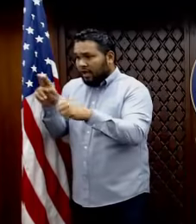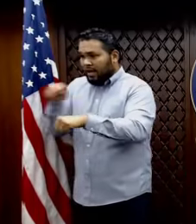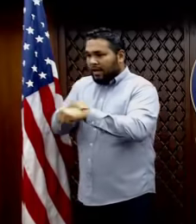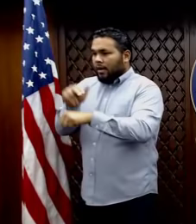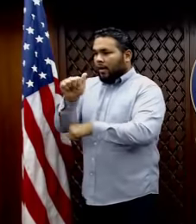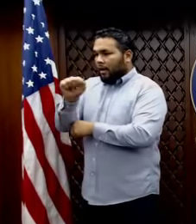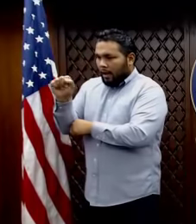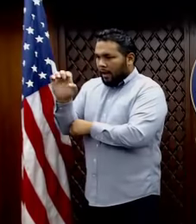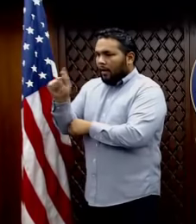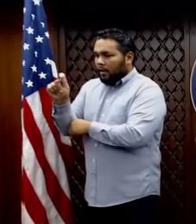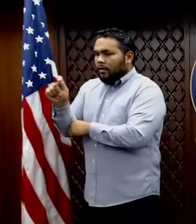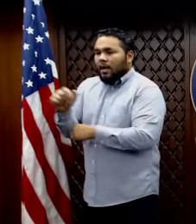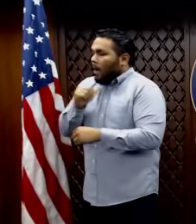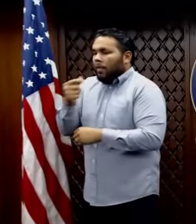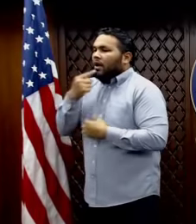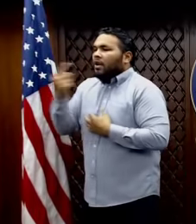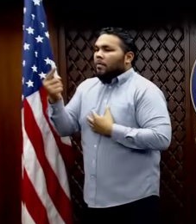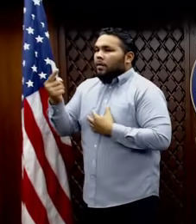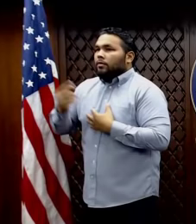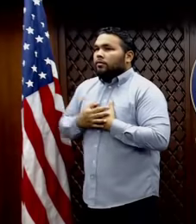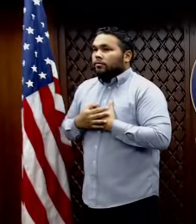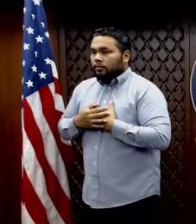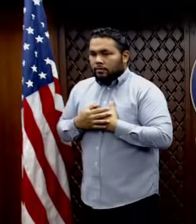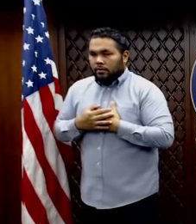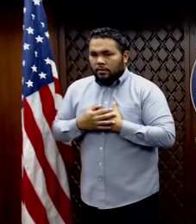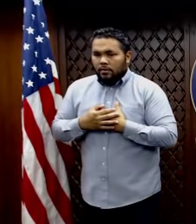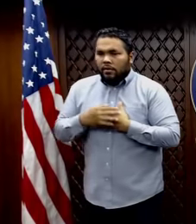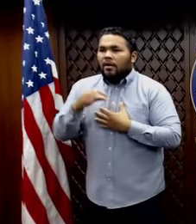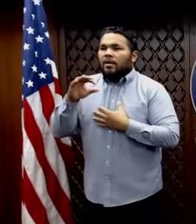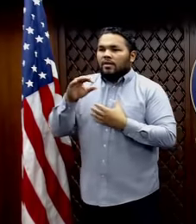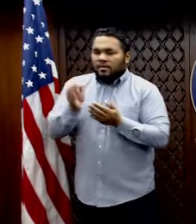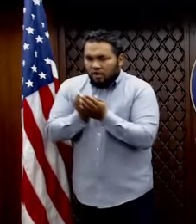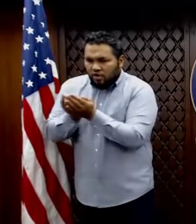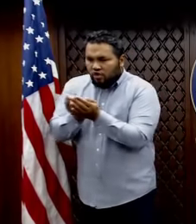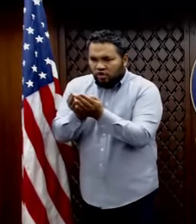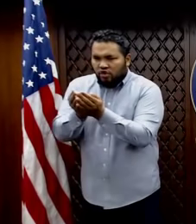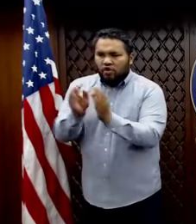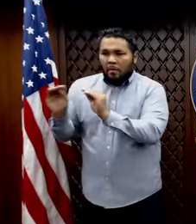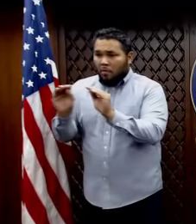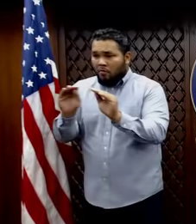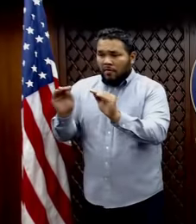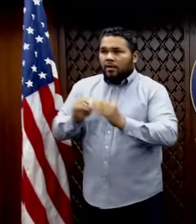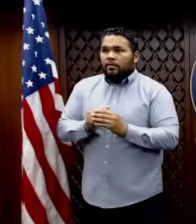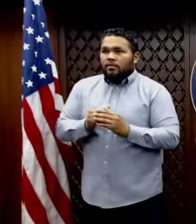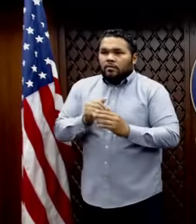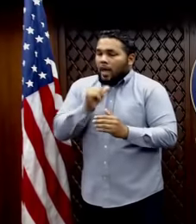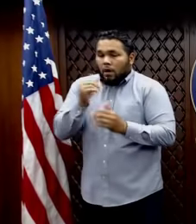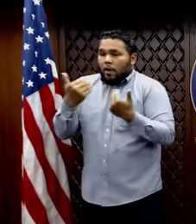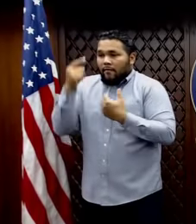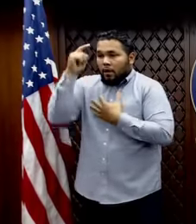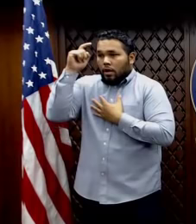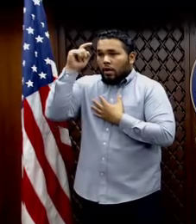Um, but I'm not going to comment really on the fleet movements. I certainly don't really have any knowledge